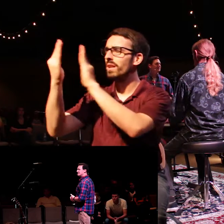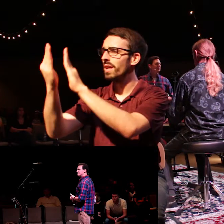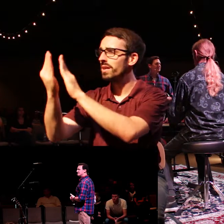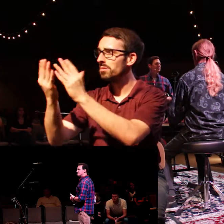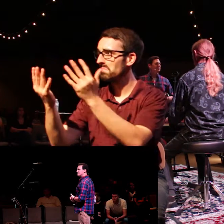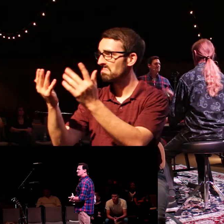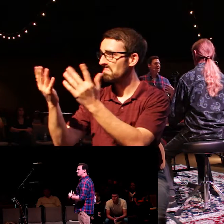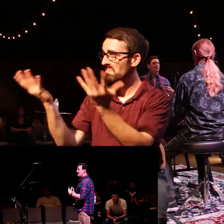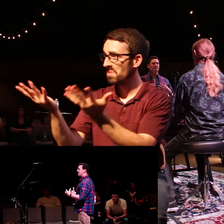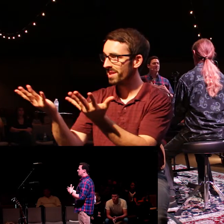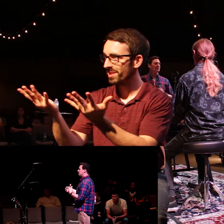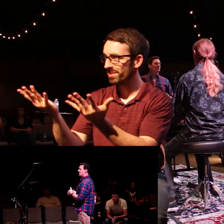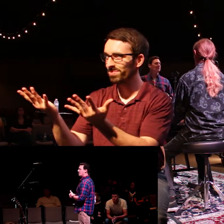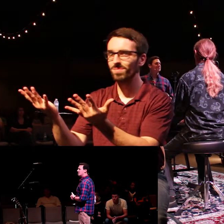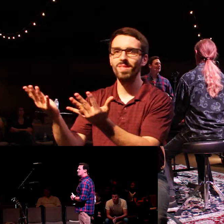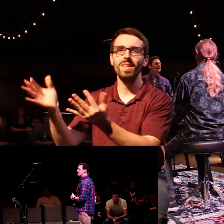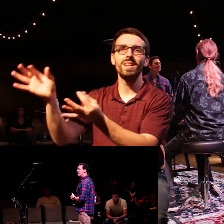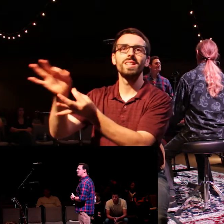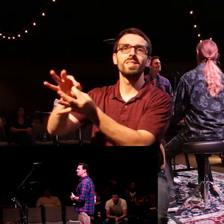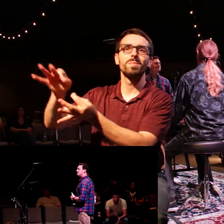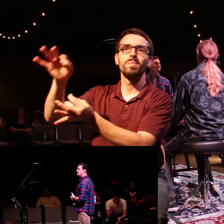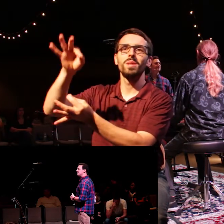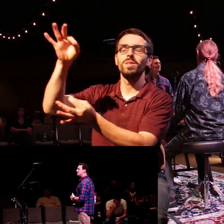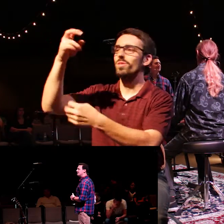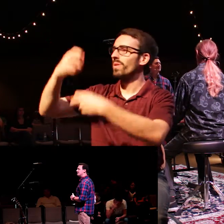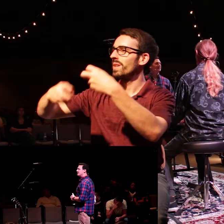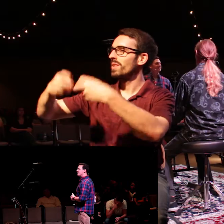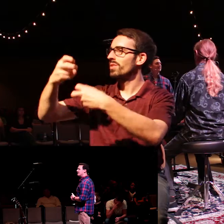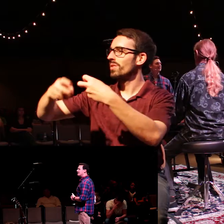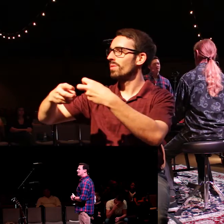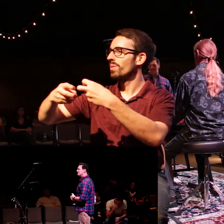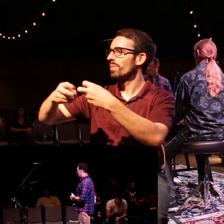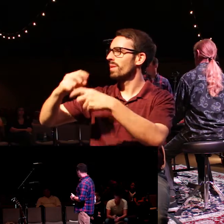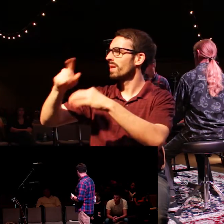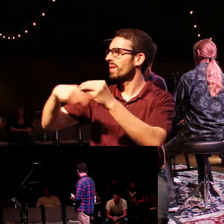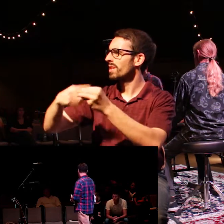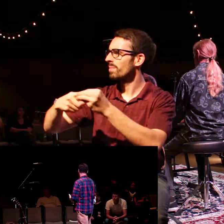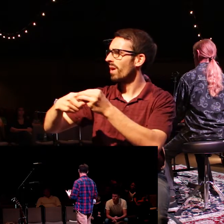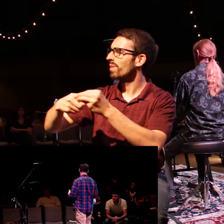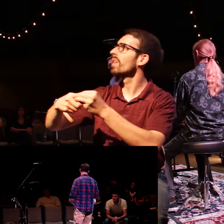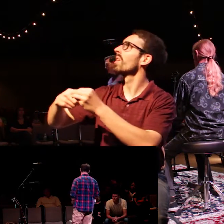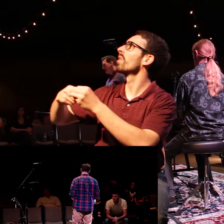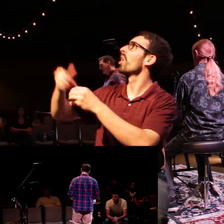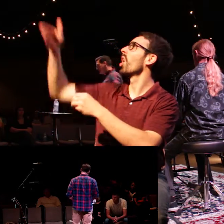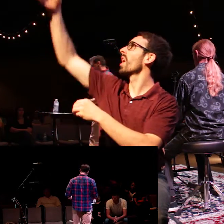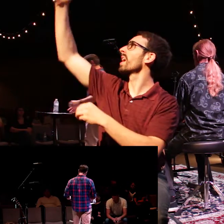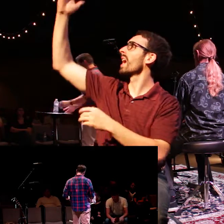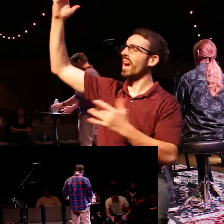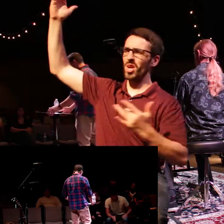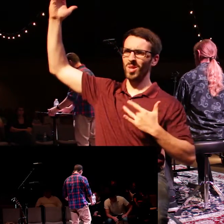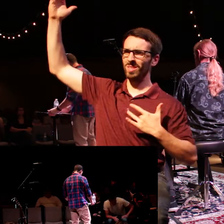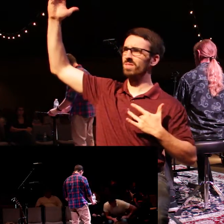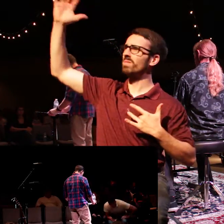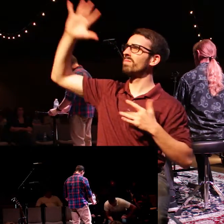It's a matter between our hearts and God. So I want to invite you to do something. Would you stand with me?